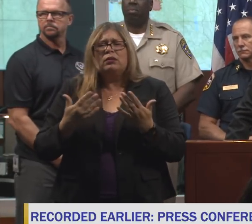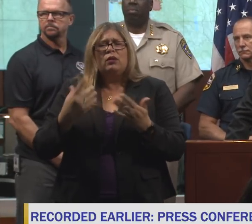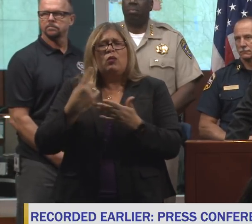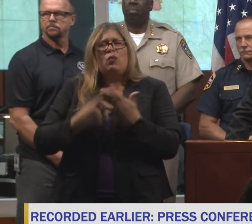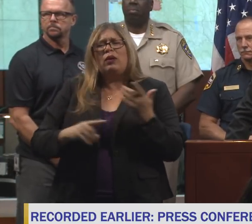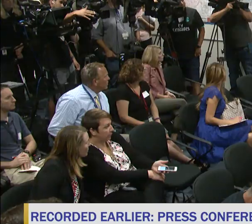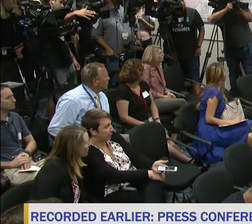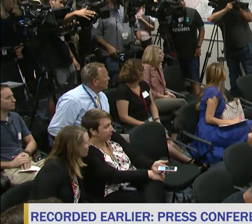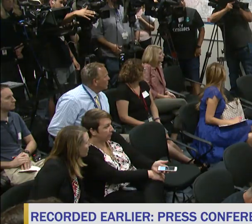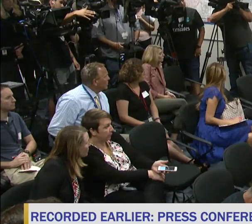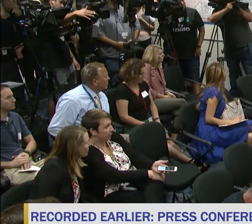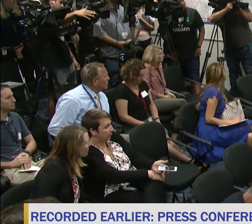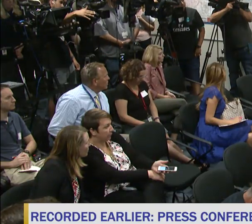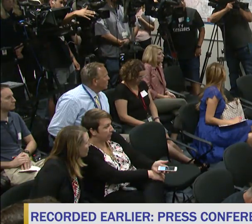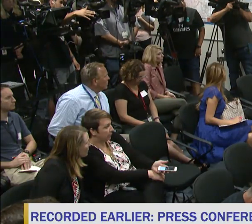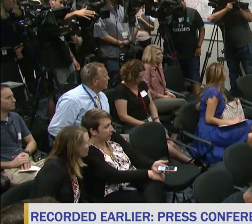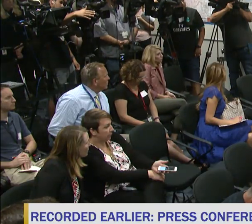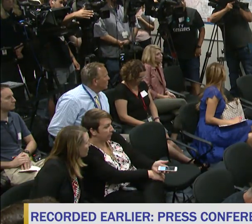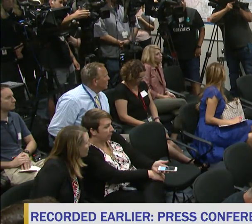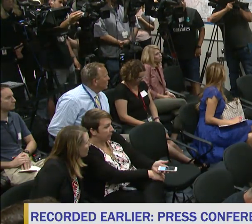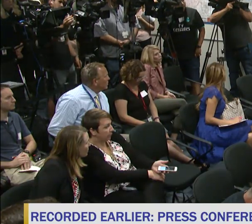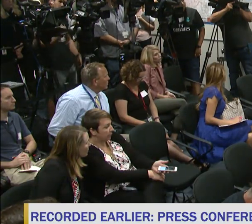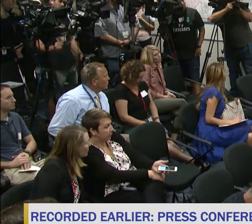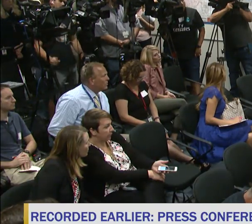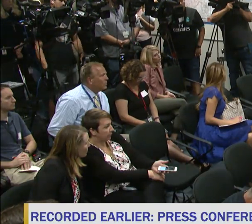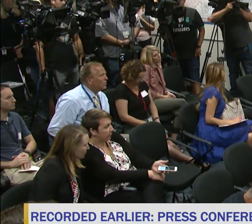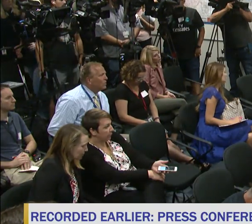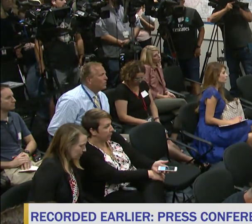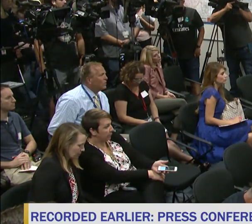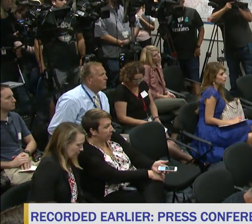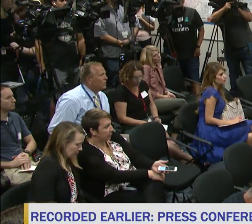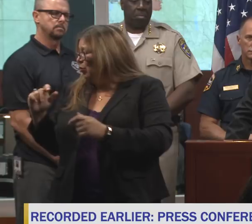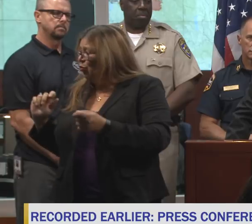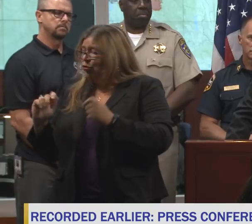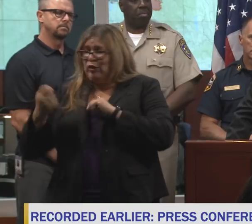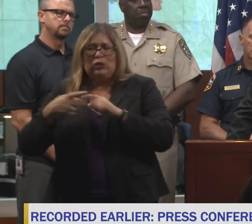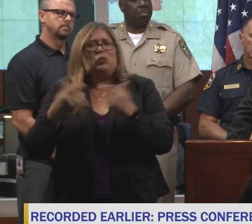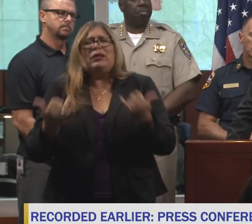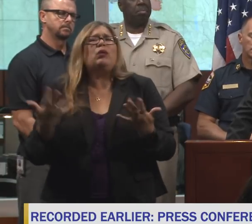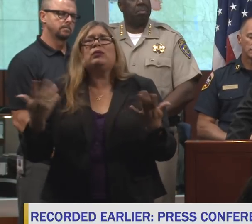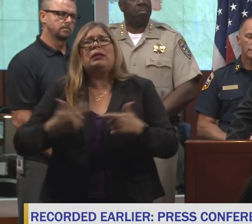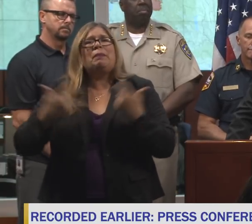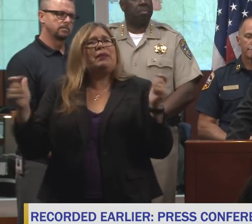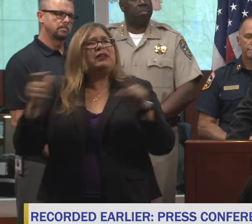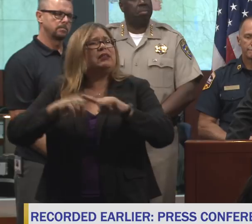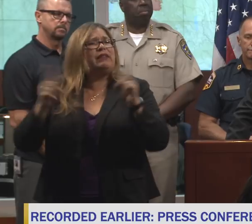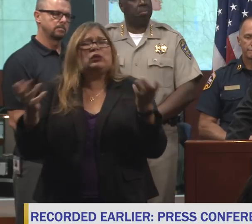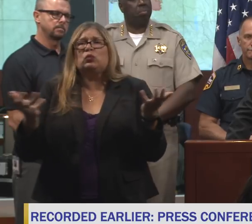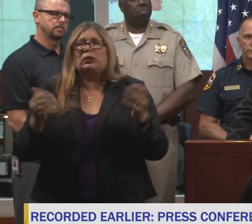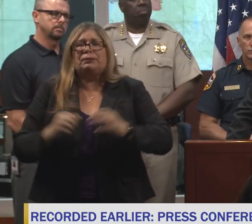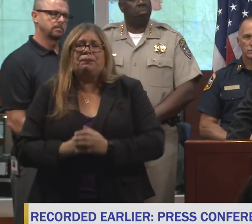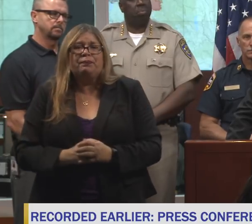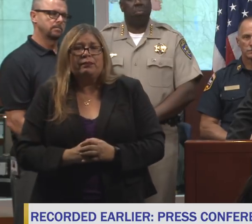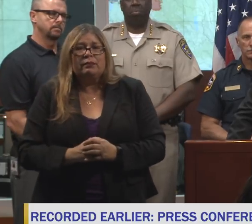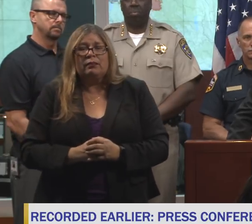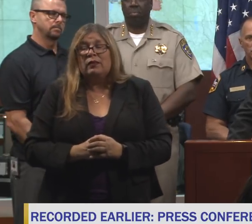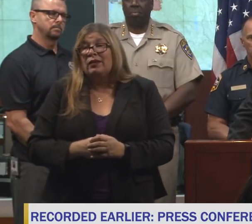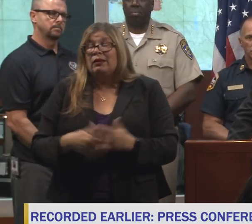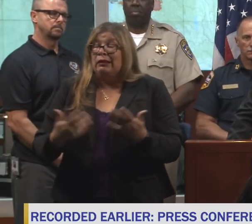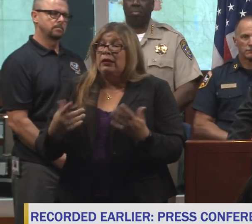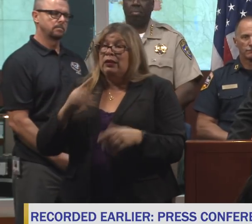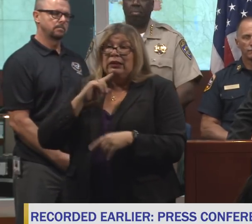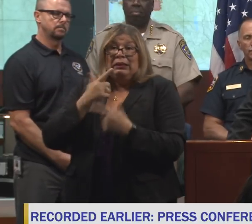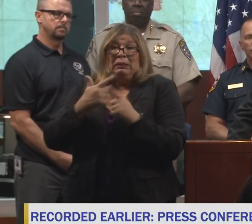between the time you were governor in the 70s and now? The biggest change is the fire season lasts so much